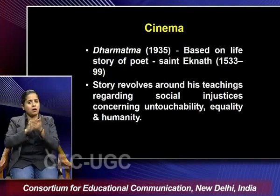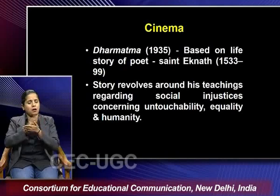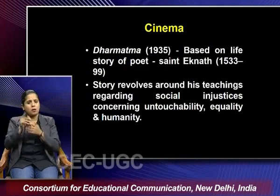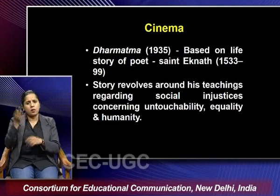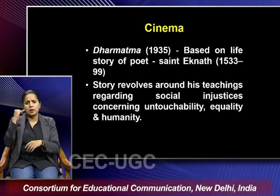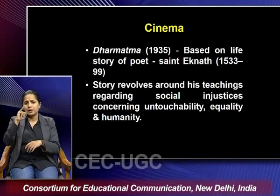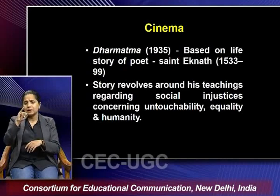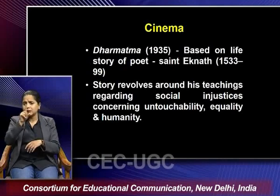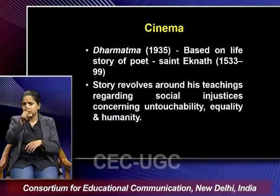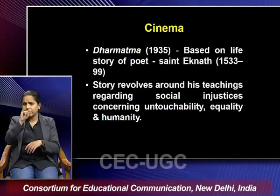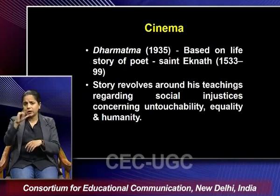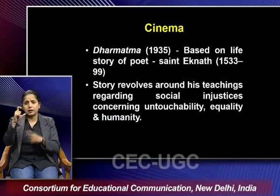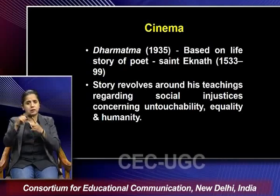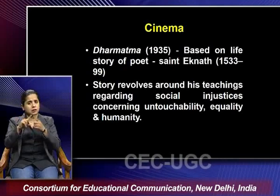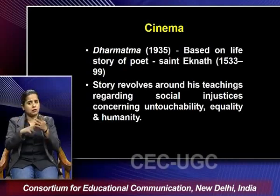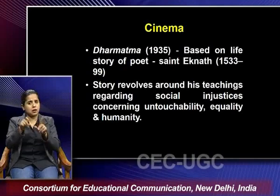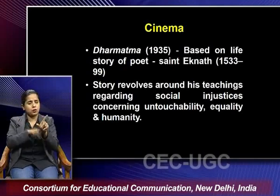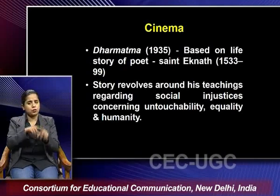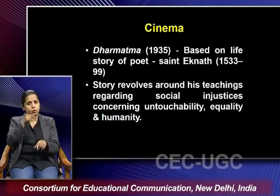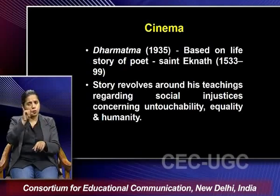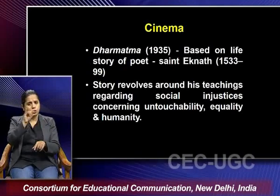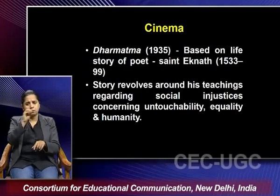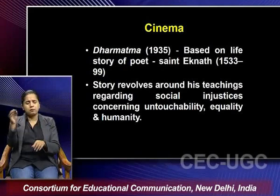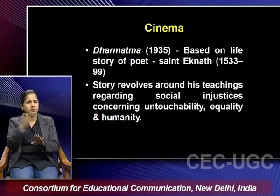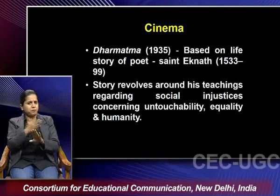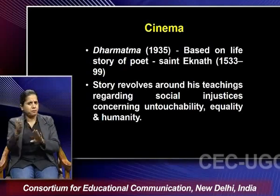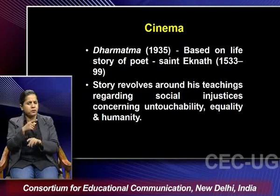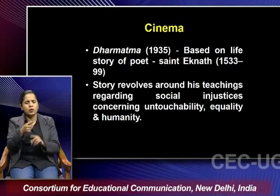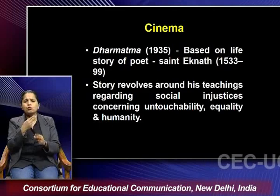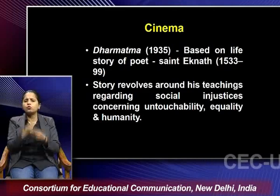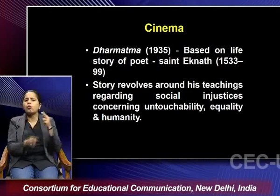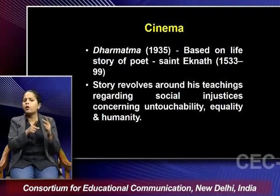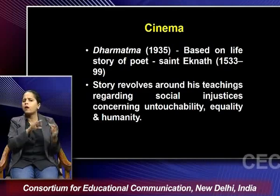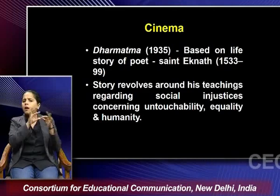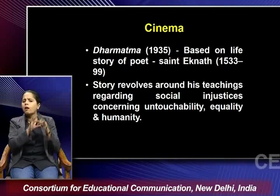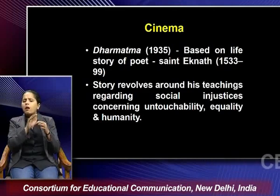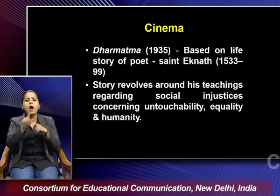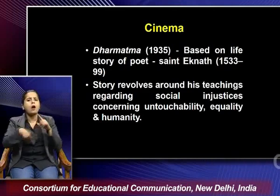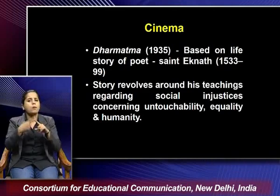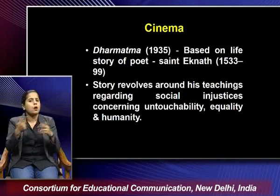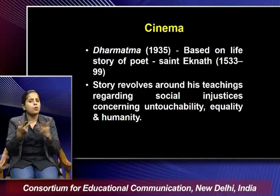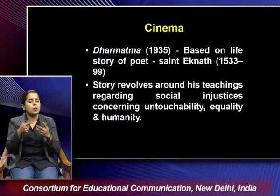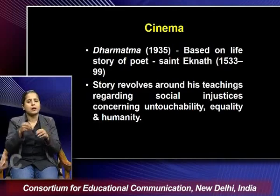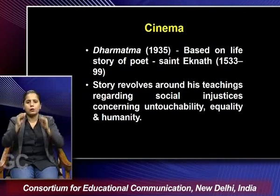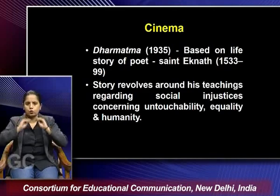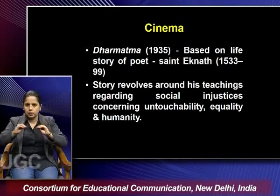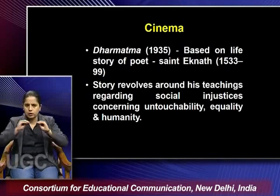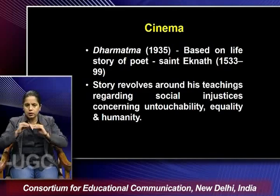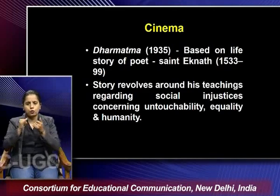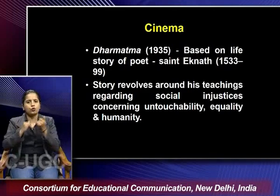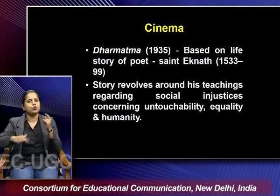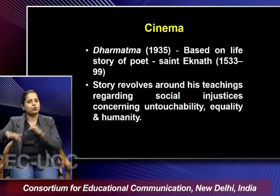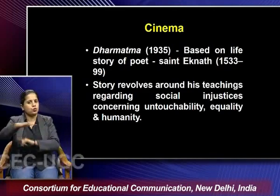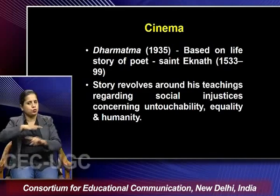16th century. And the story was revolving around the kind of teachings of the social,